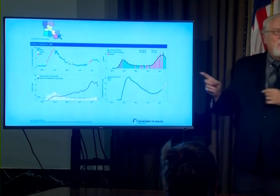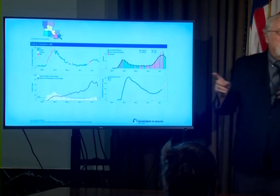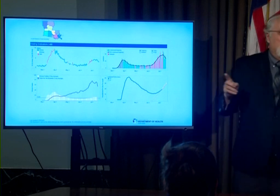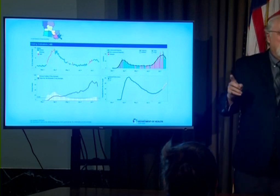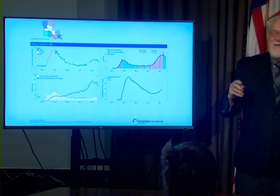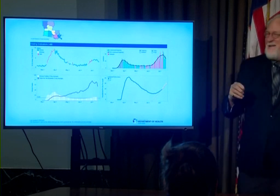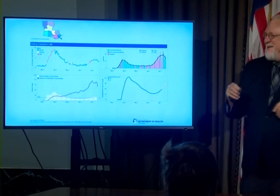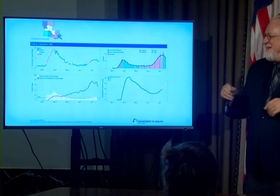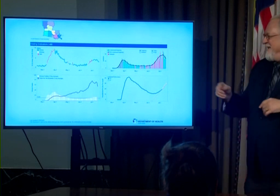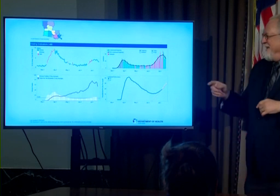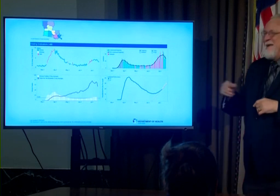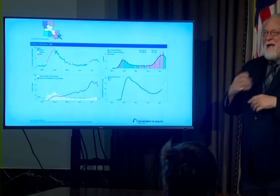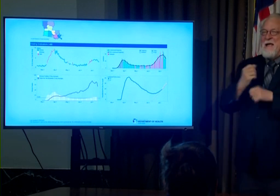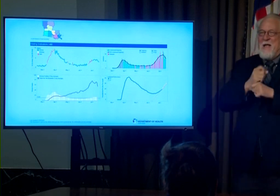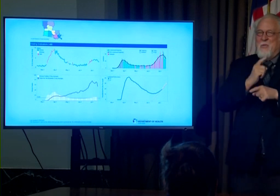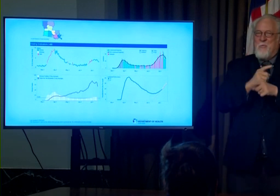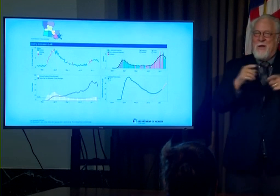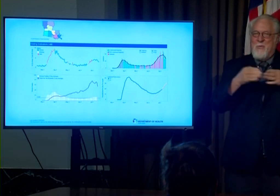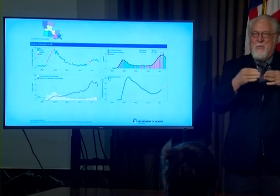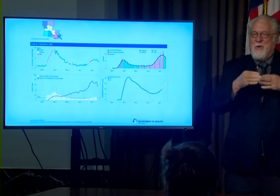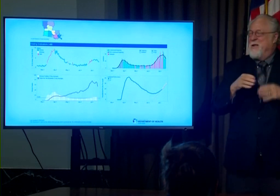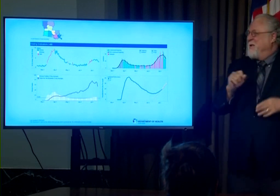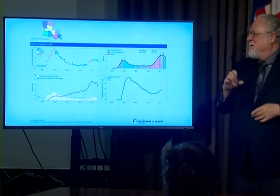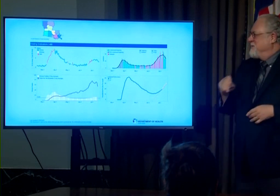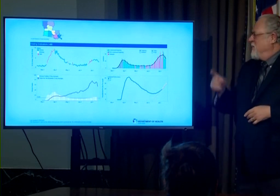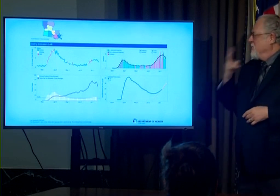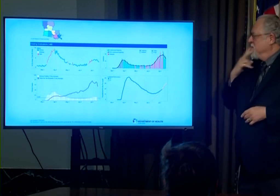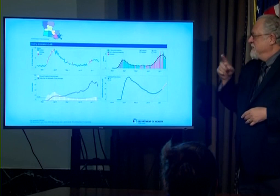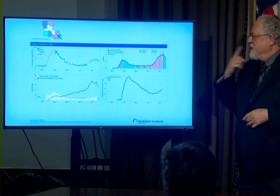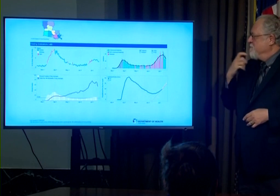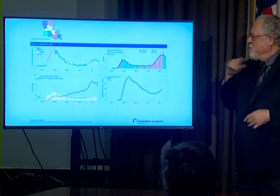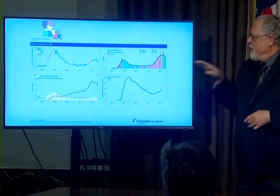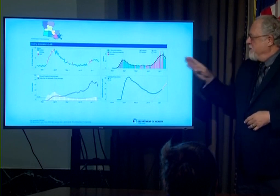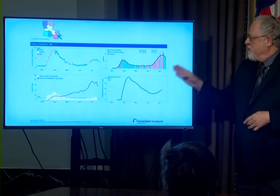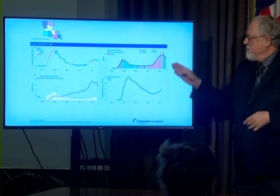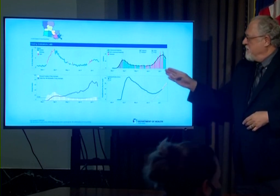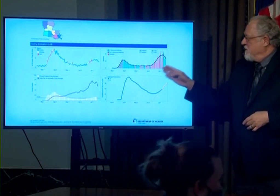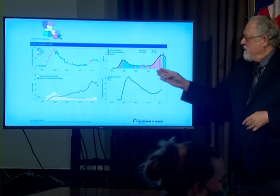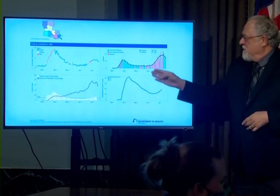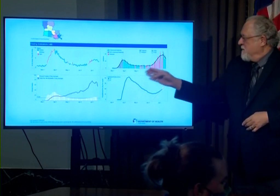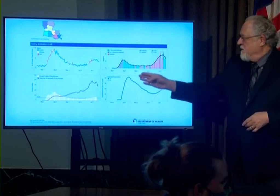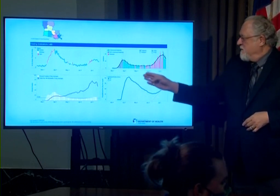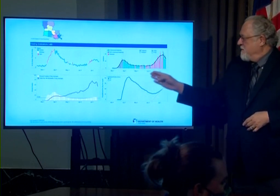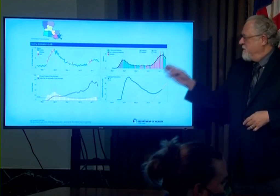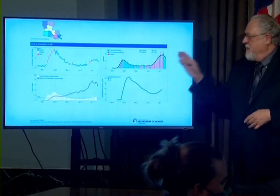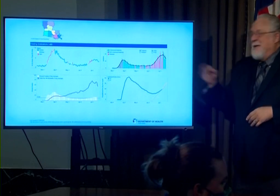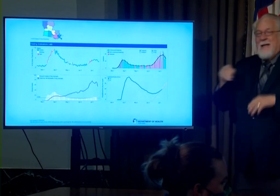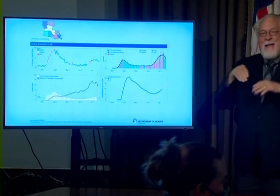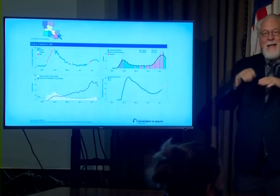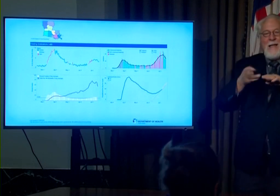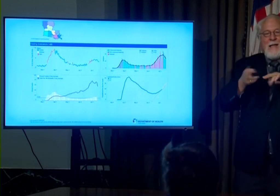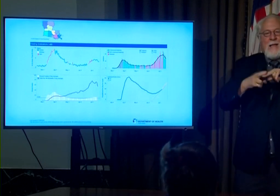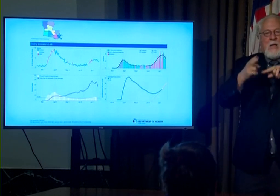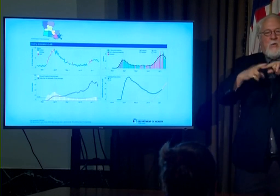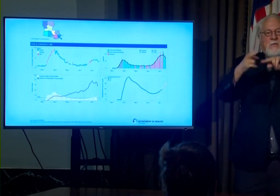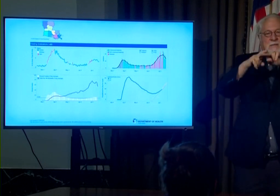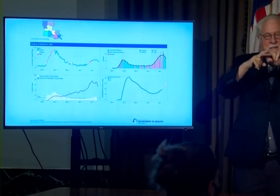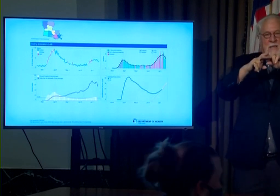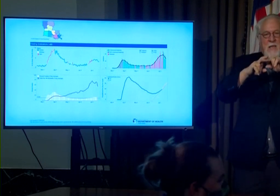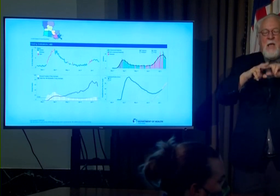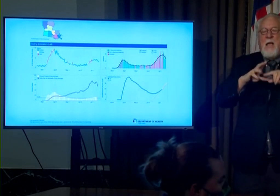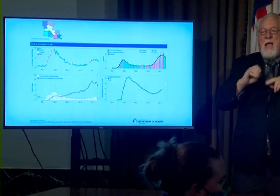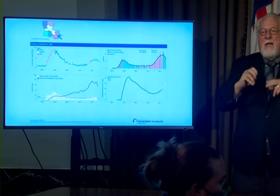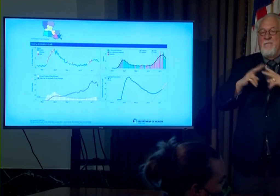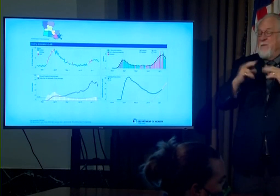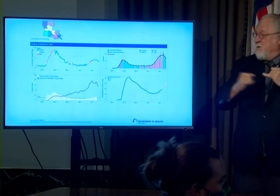okay good so as you see the red bars there increasing especially as we get closer in time and then